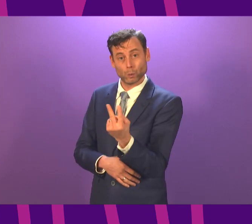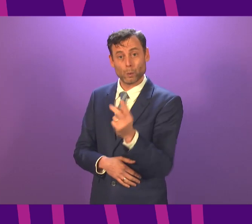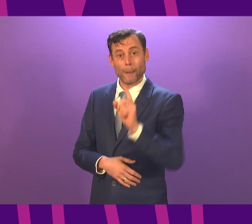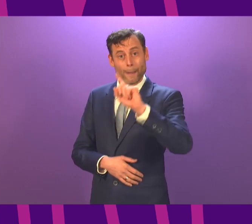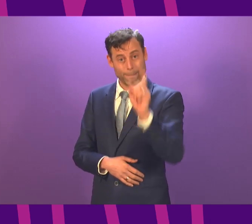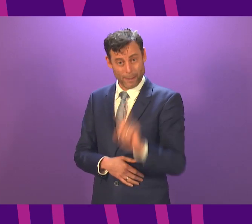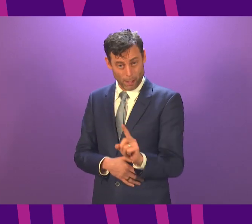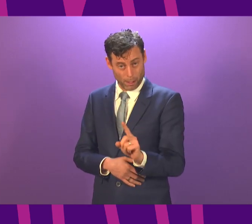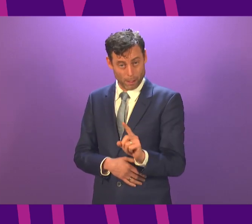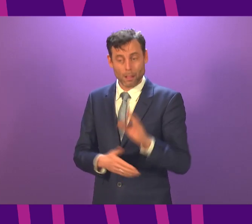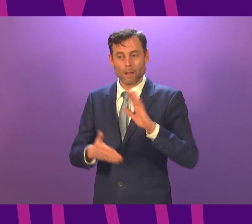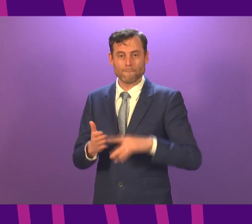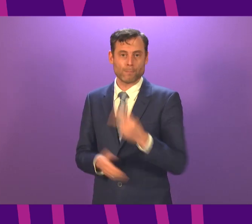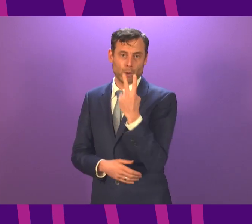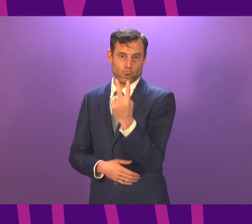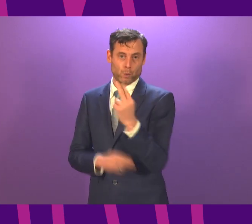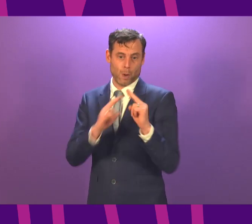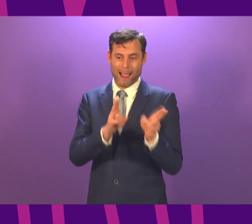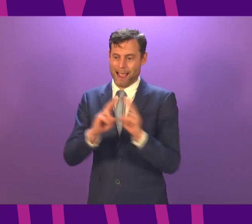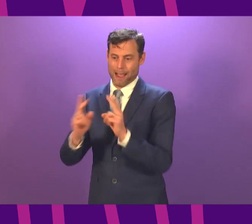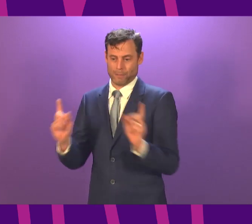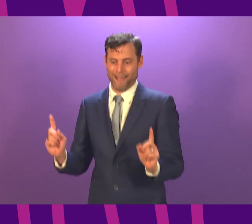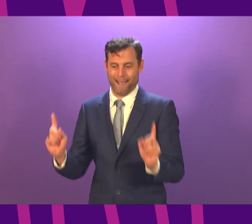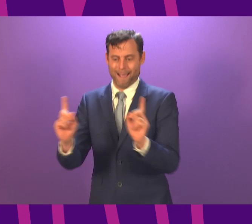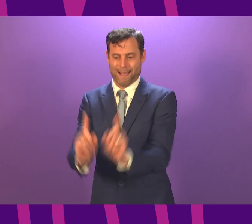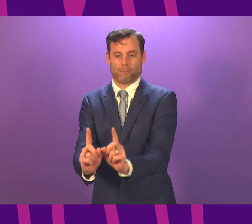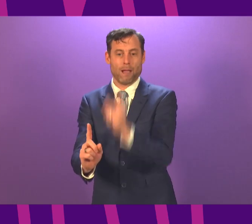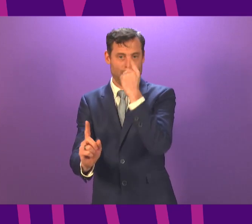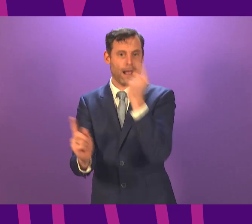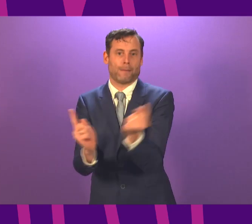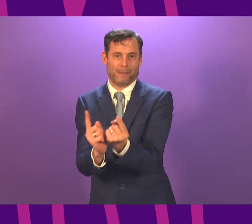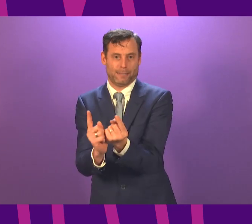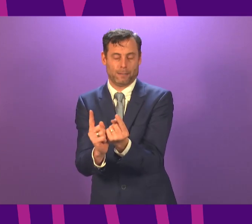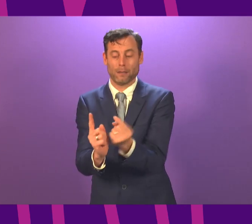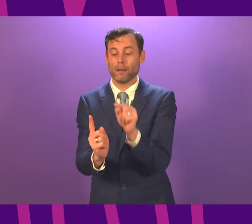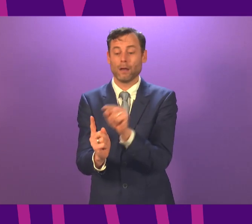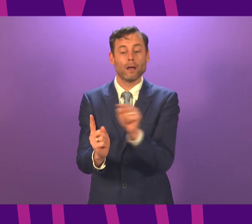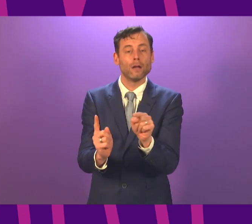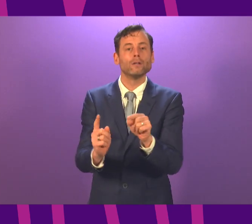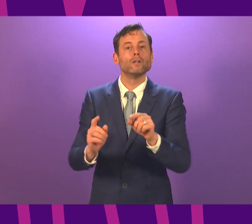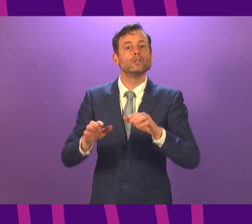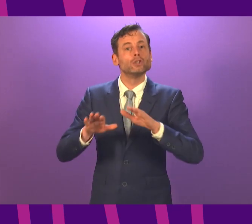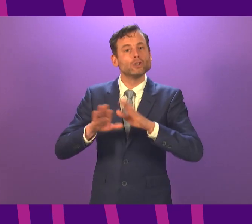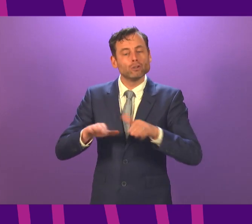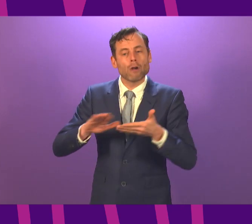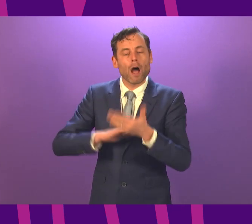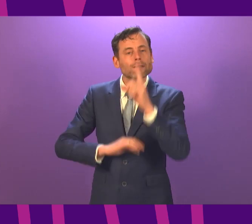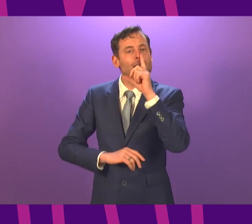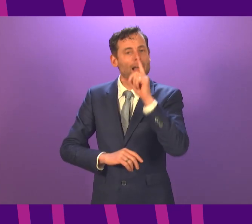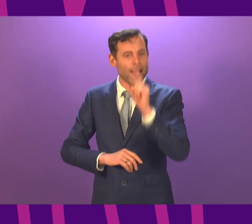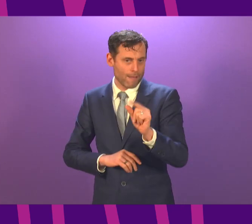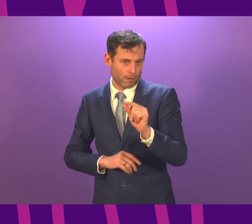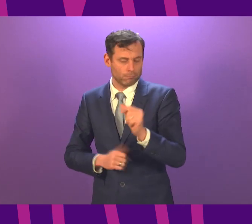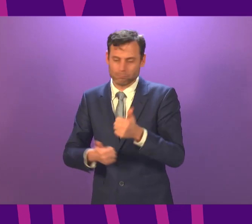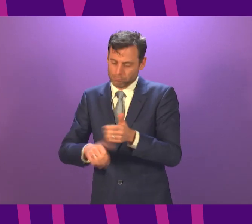households will be able to meet outdoors. Children aged 11 and under will not be counted in that limit, and they will also be able to play outdoors in